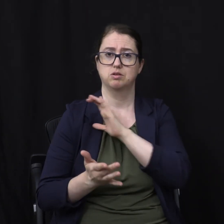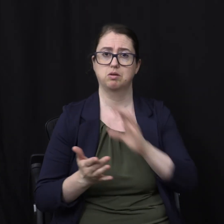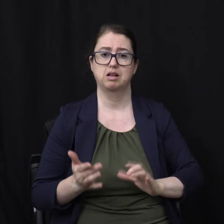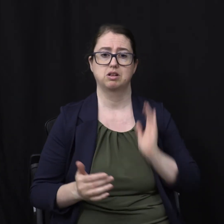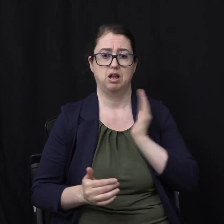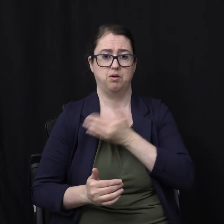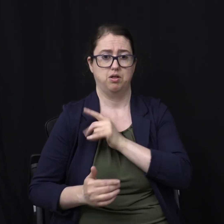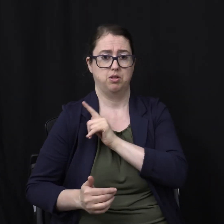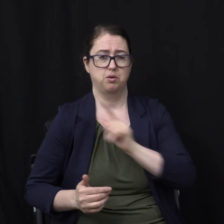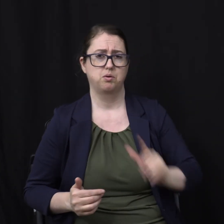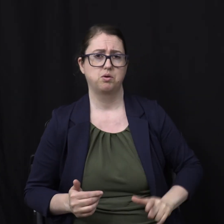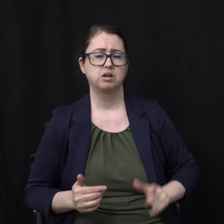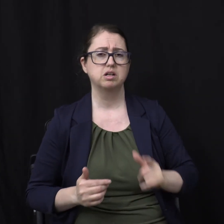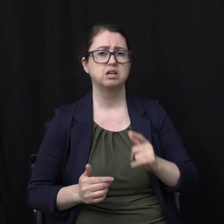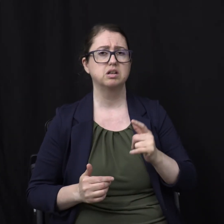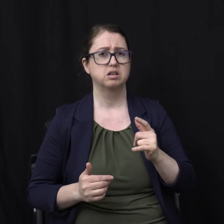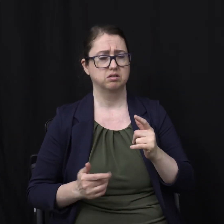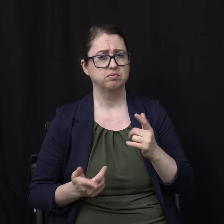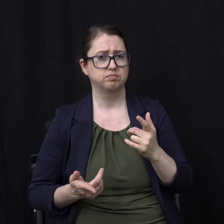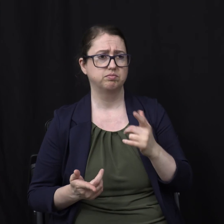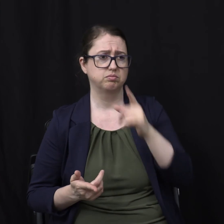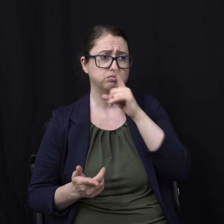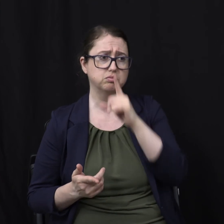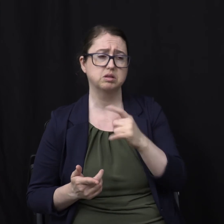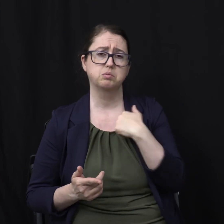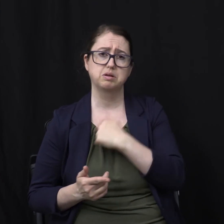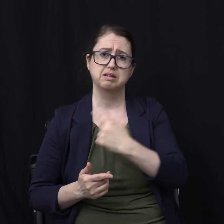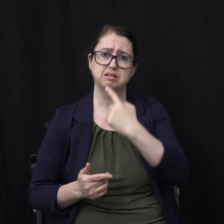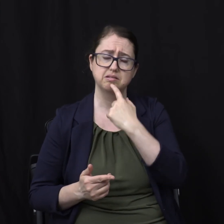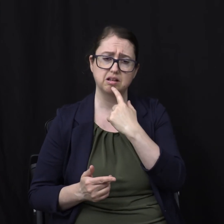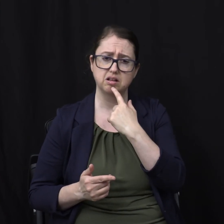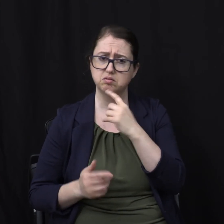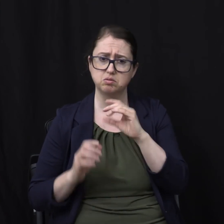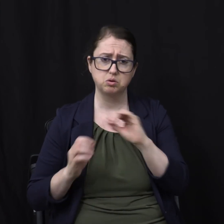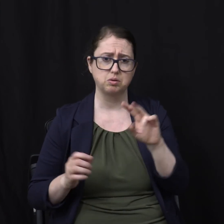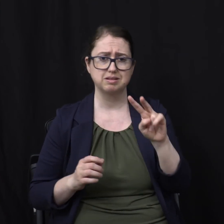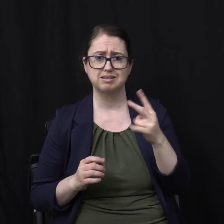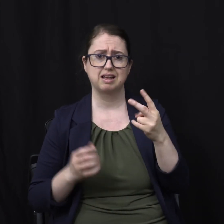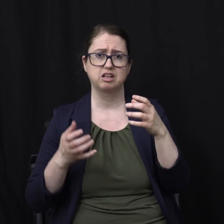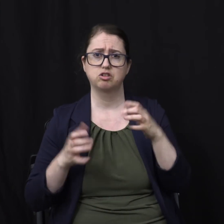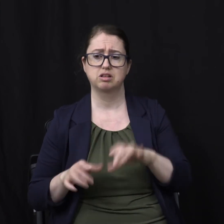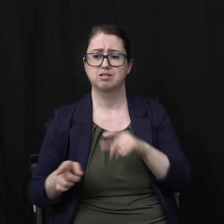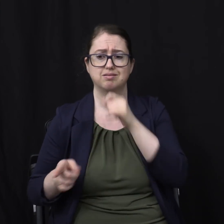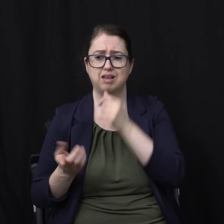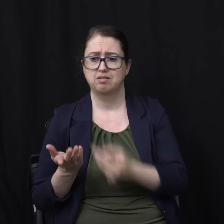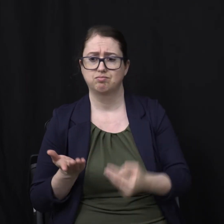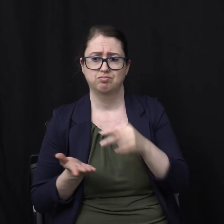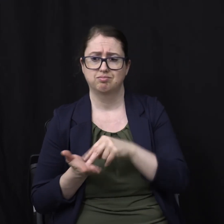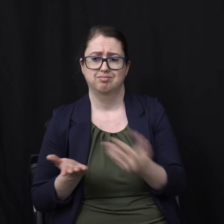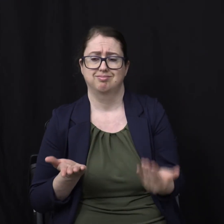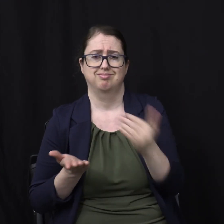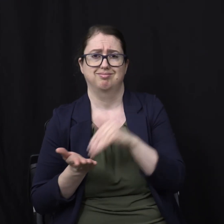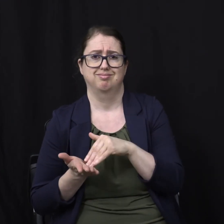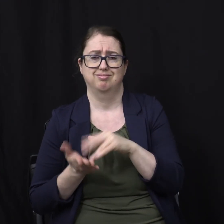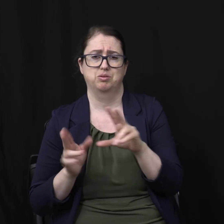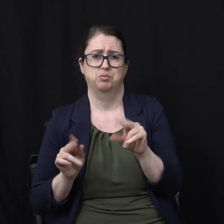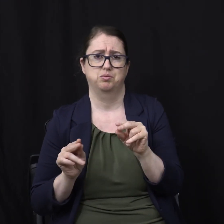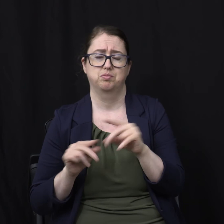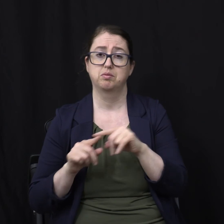Where we go But there's not second chances here It's an eternal punishment They're never coming back But doesn't the Bible say The